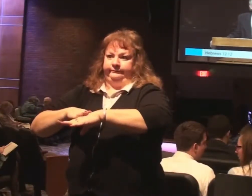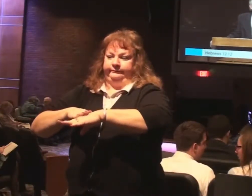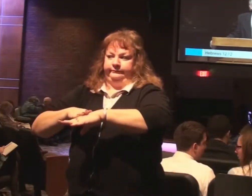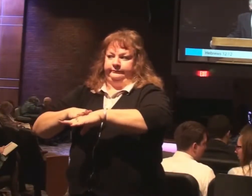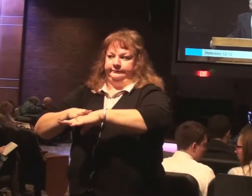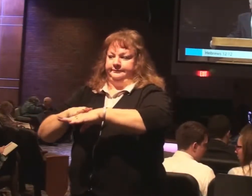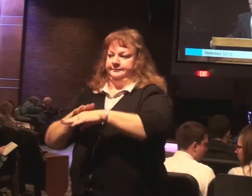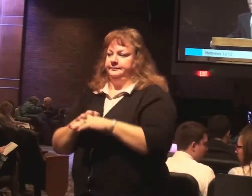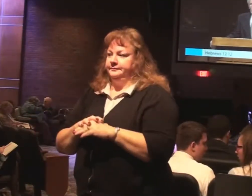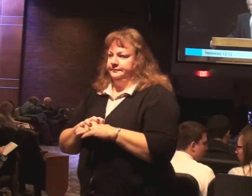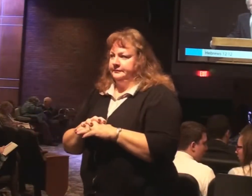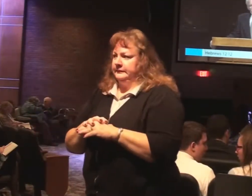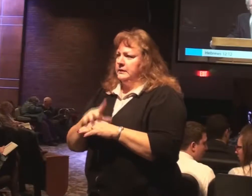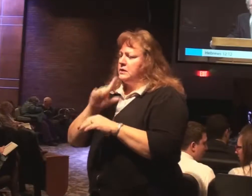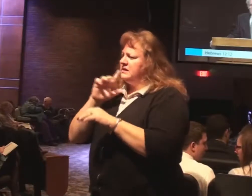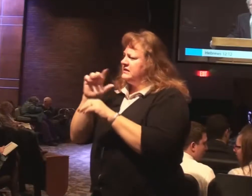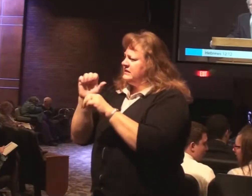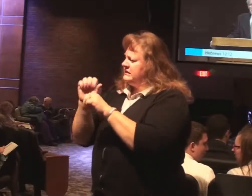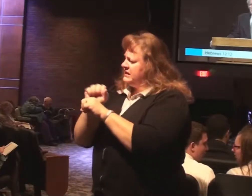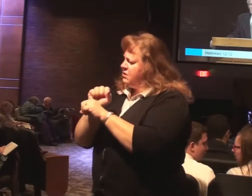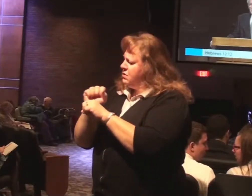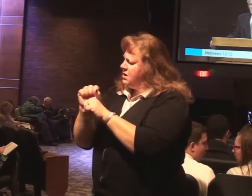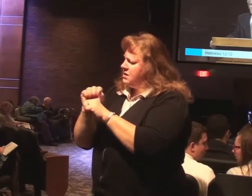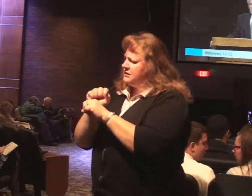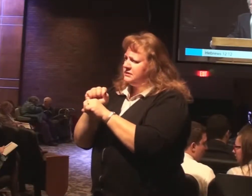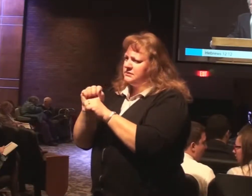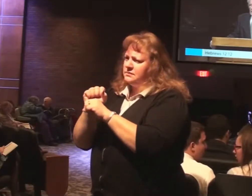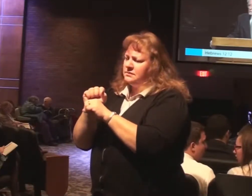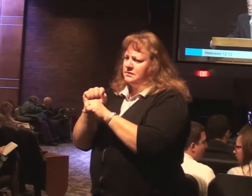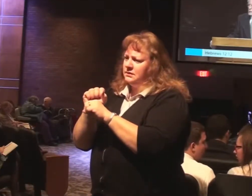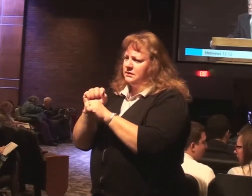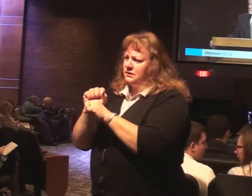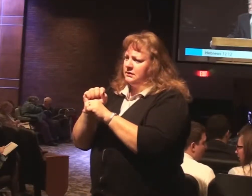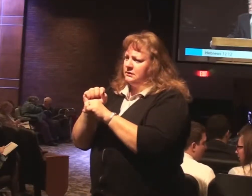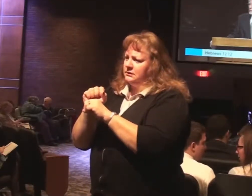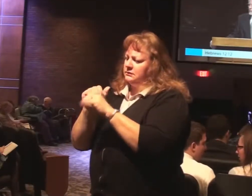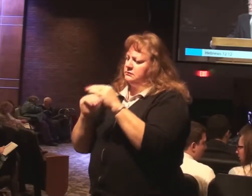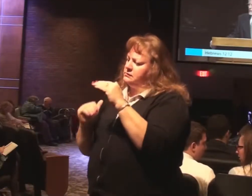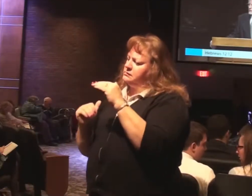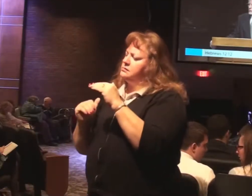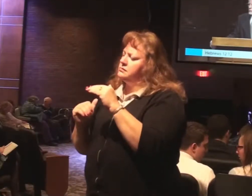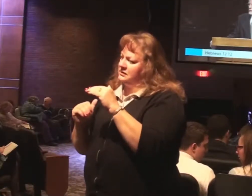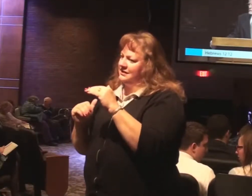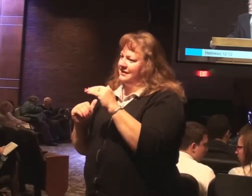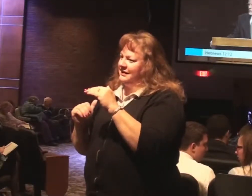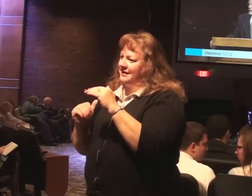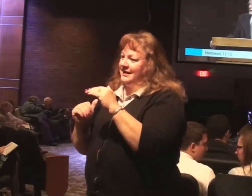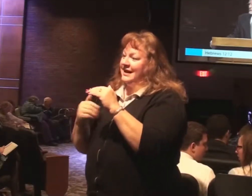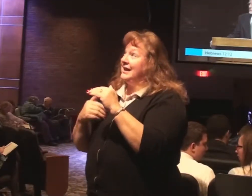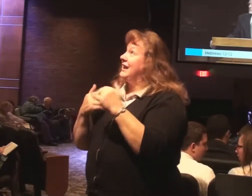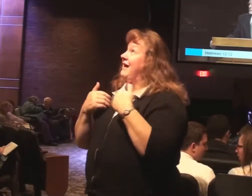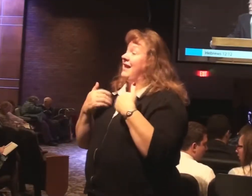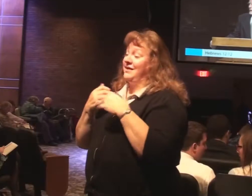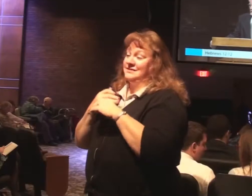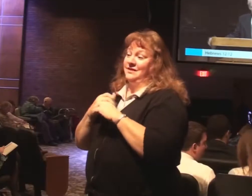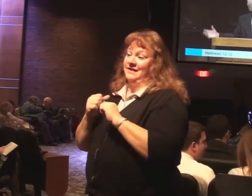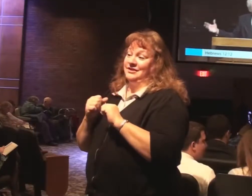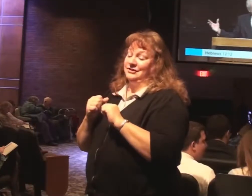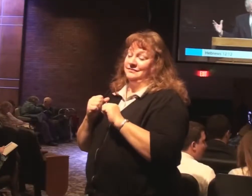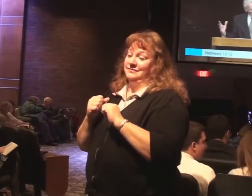It's a serious thing to stop short of the saving grace of God. That can happen